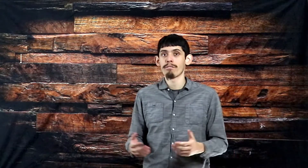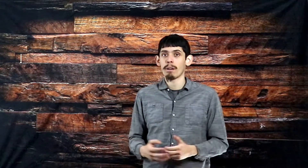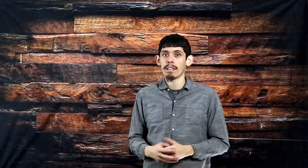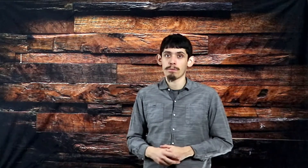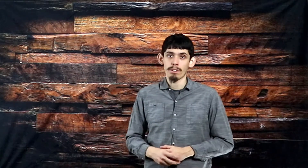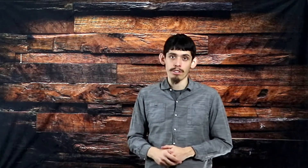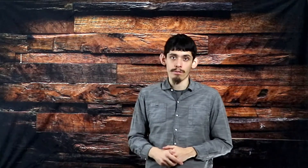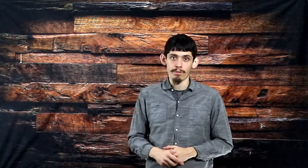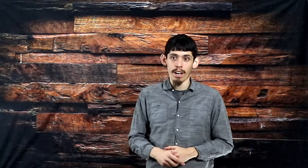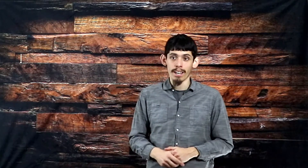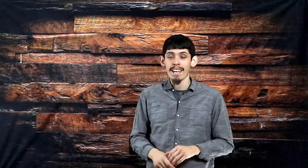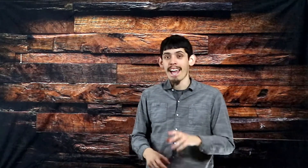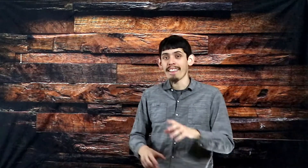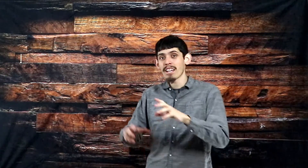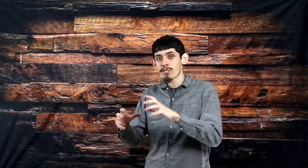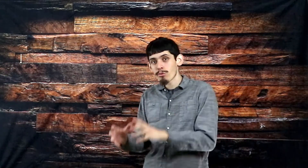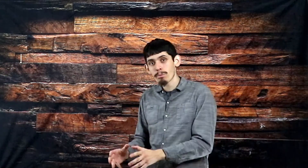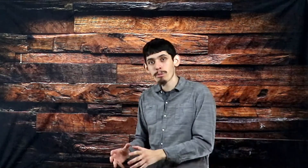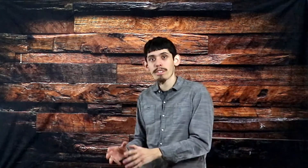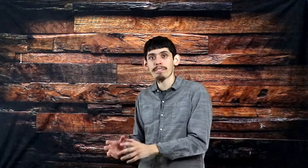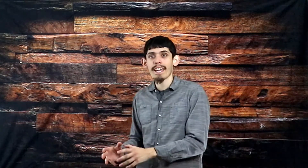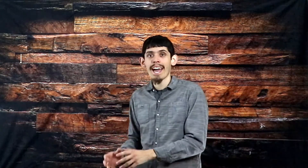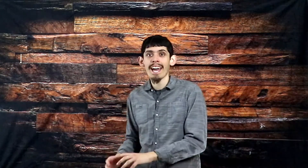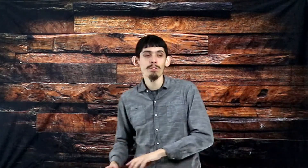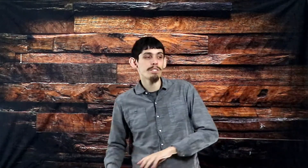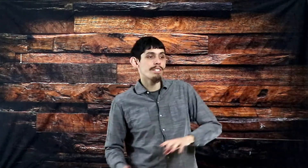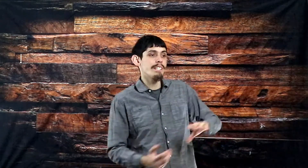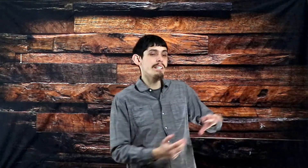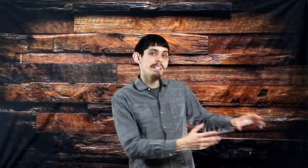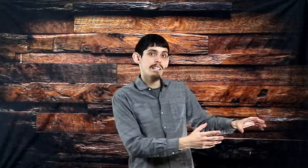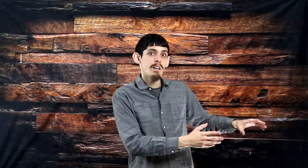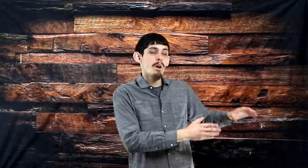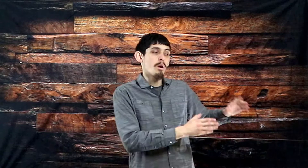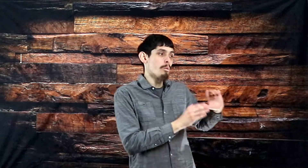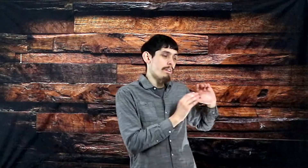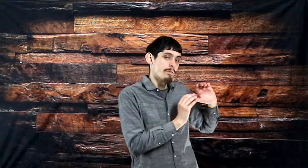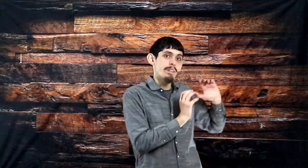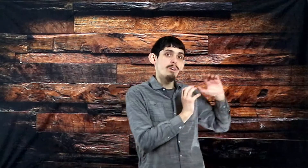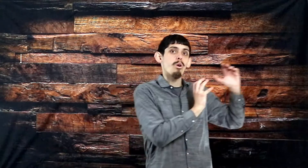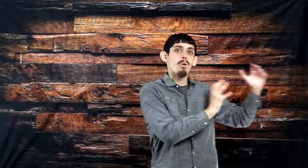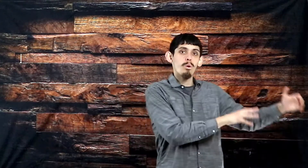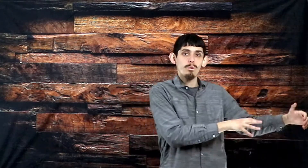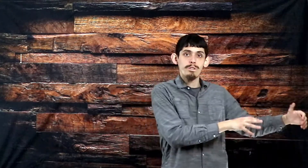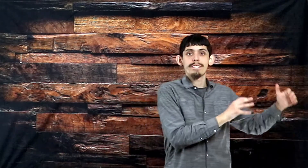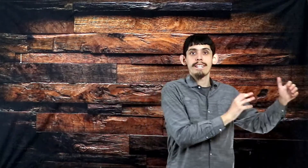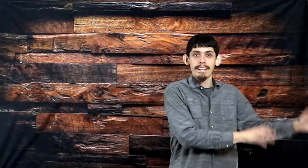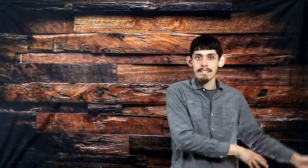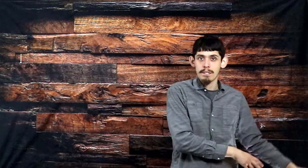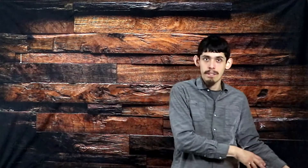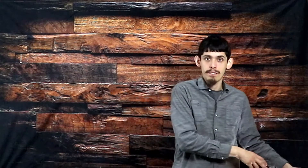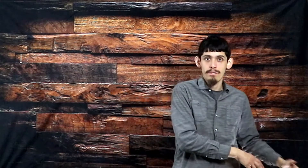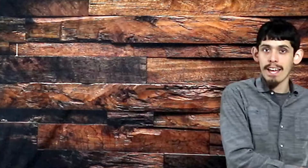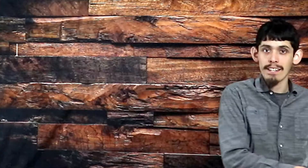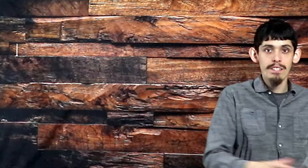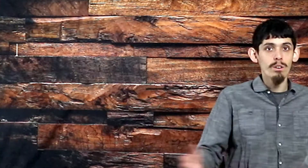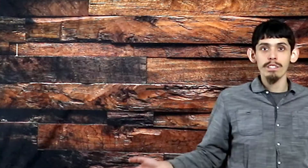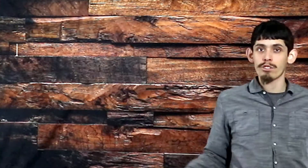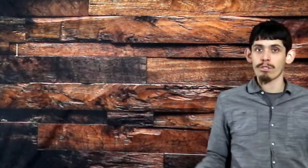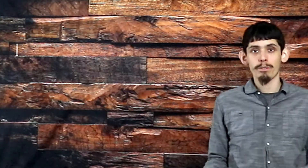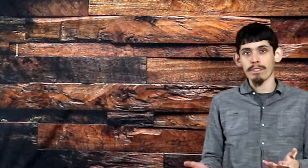by inspiration of God. And that Scripture that they had was dealing with the Old Testament. That's the only Scripture that